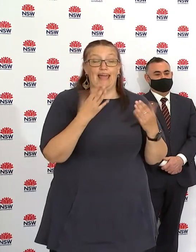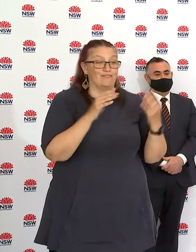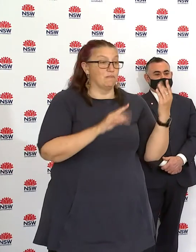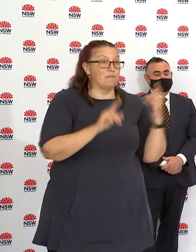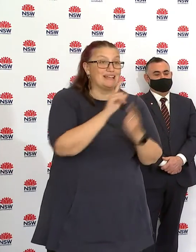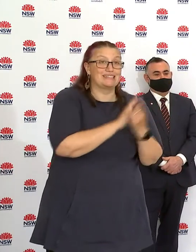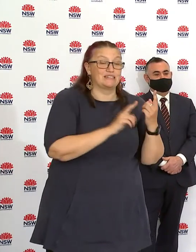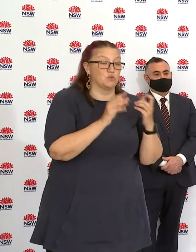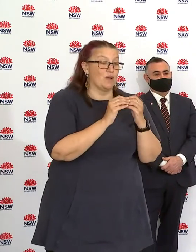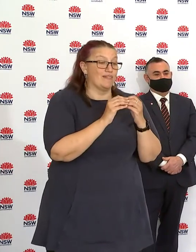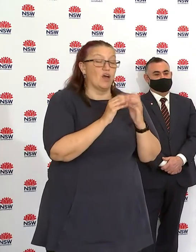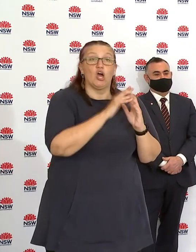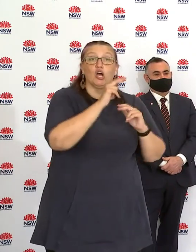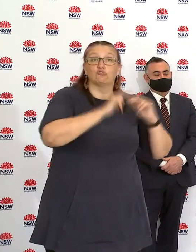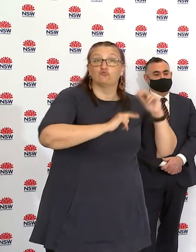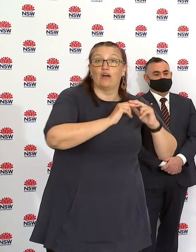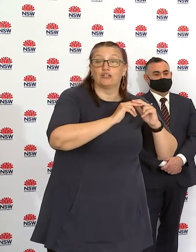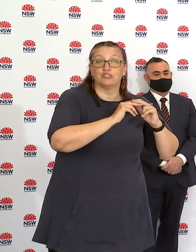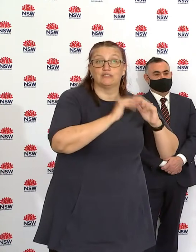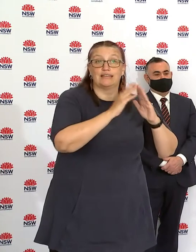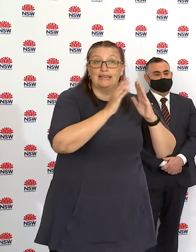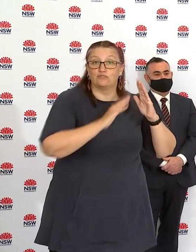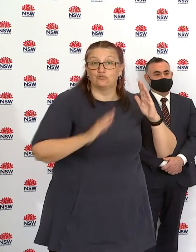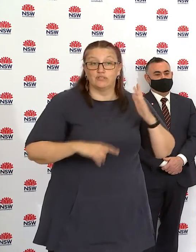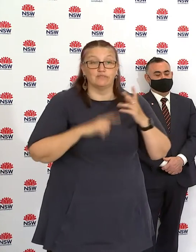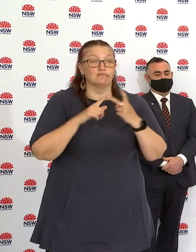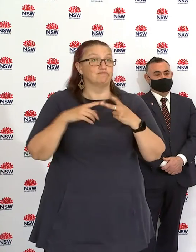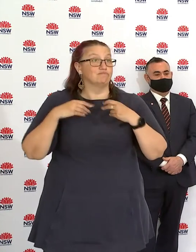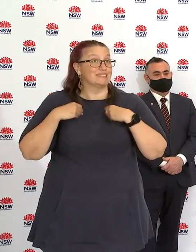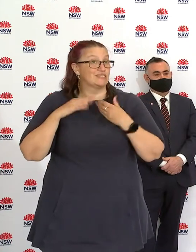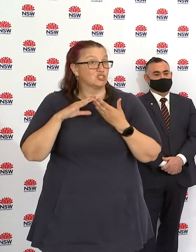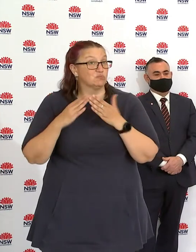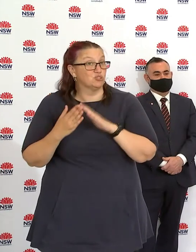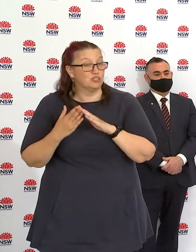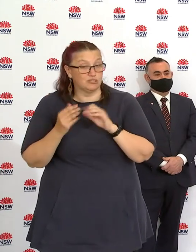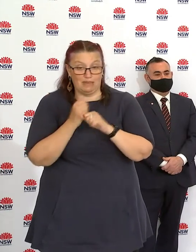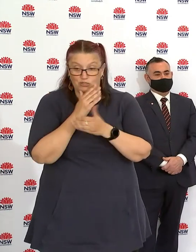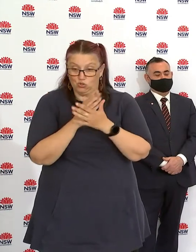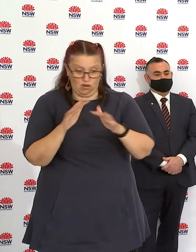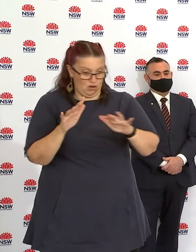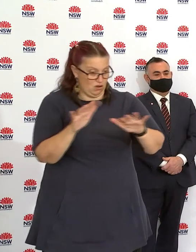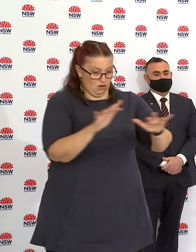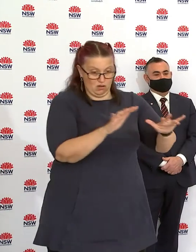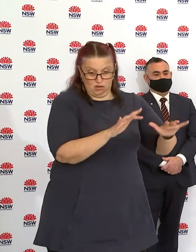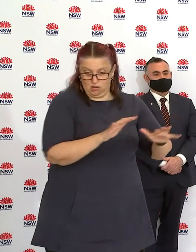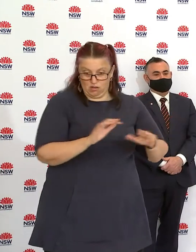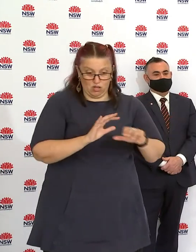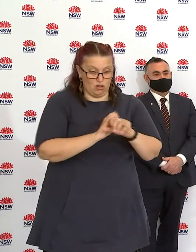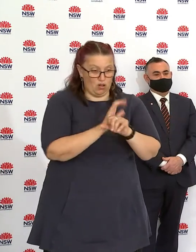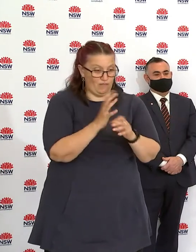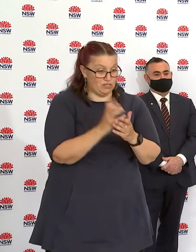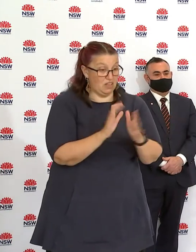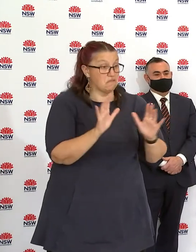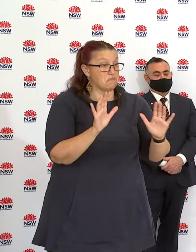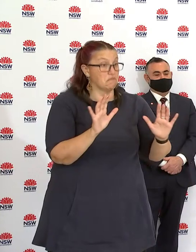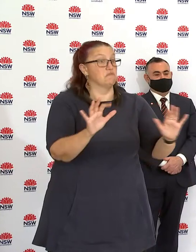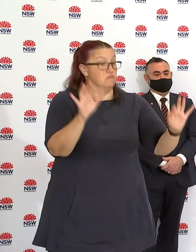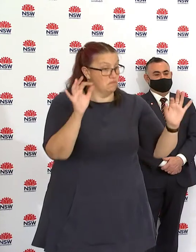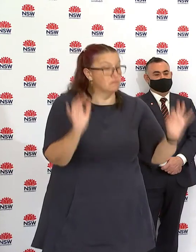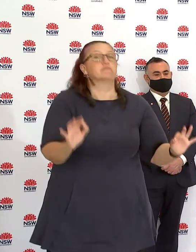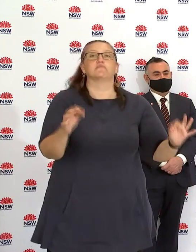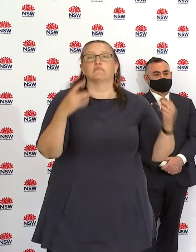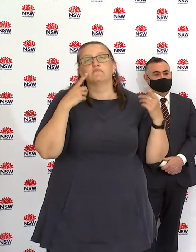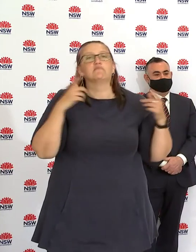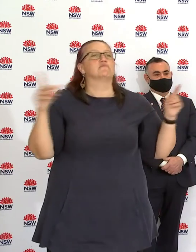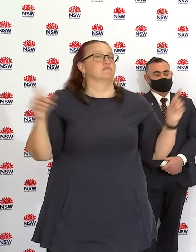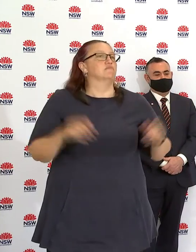community to make sure those COVID safe plans were in place. It's been a difficult couple of weeks, but that dialogue and